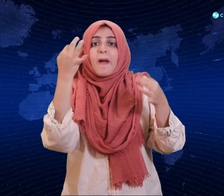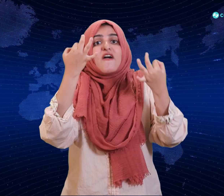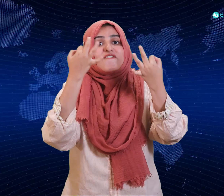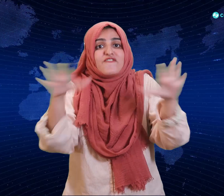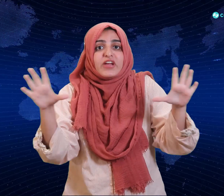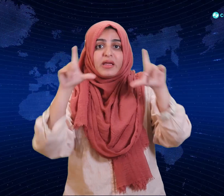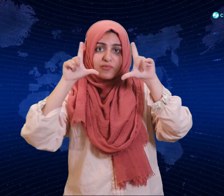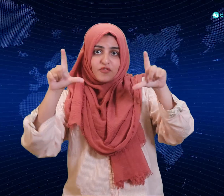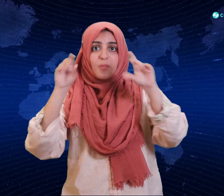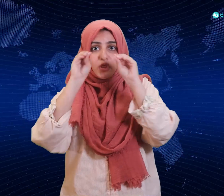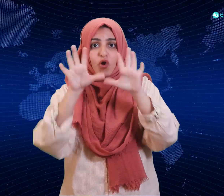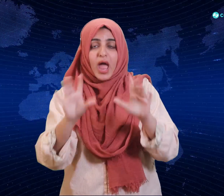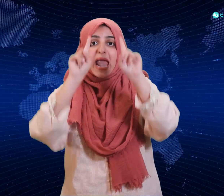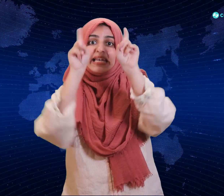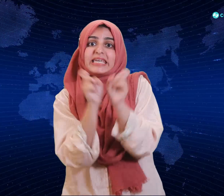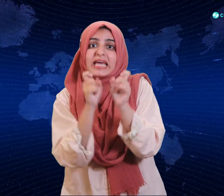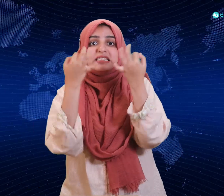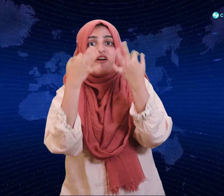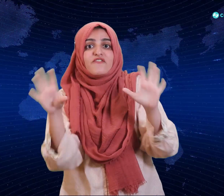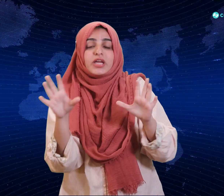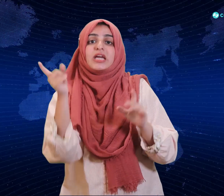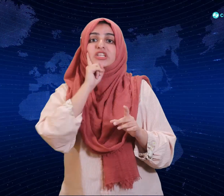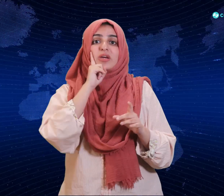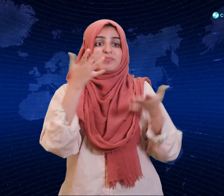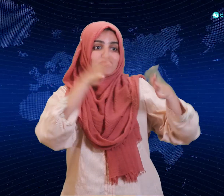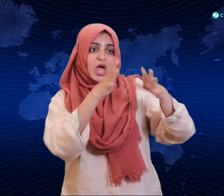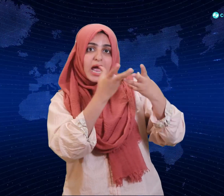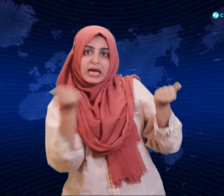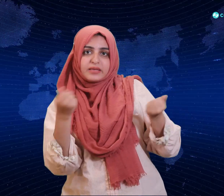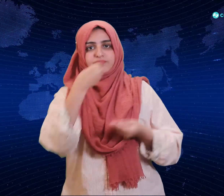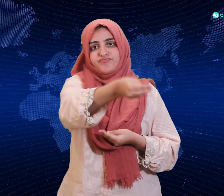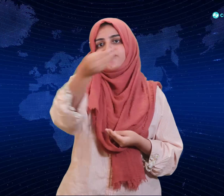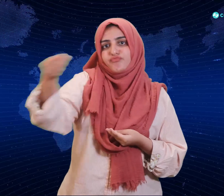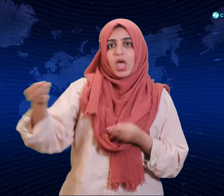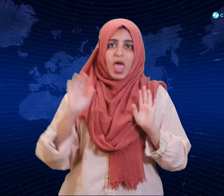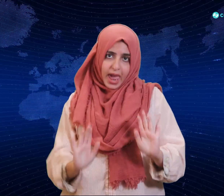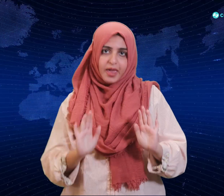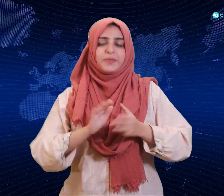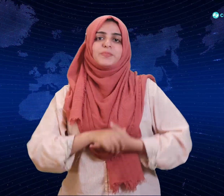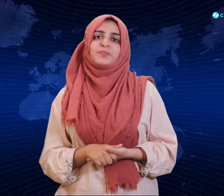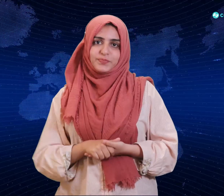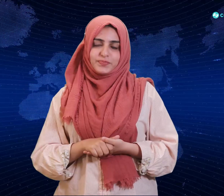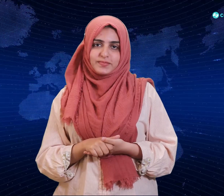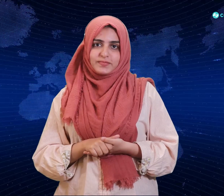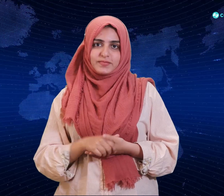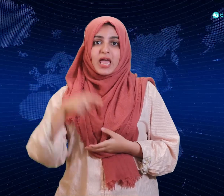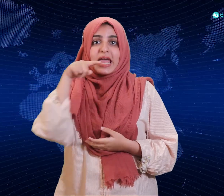vouchers at the end of the session this awareness